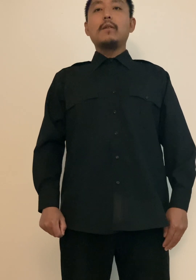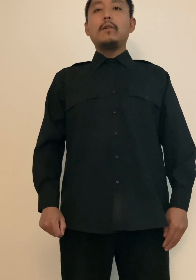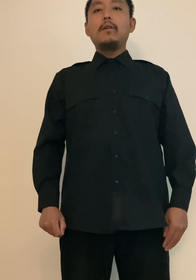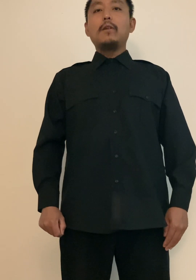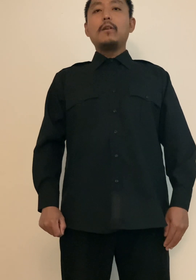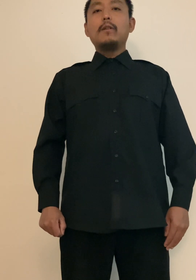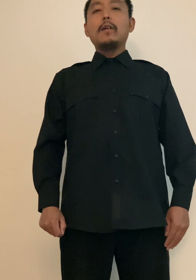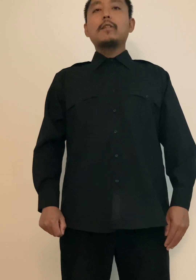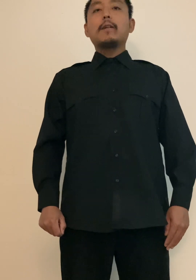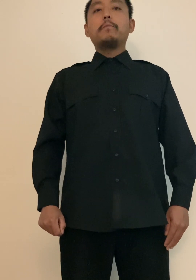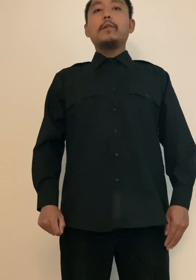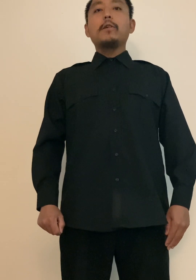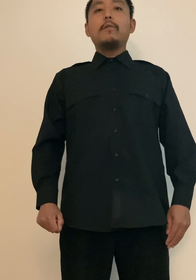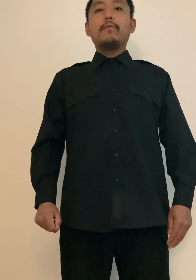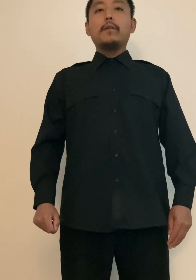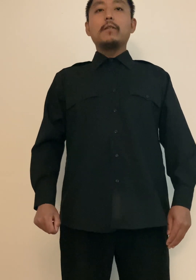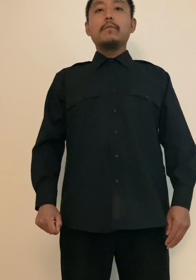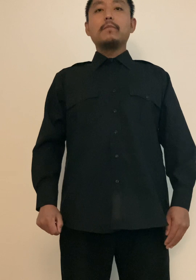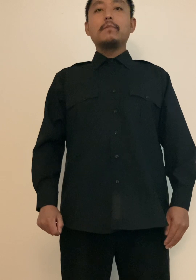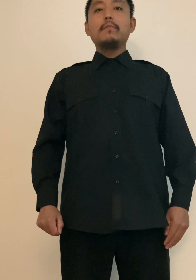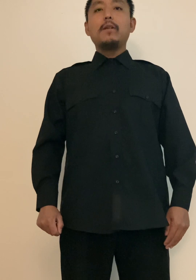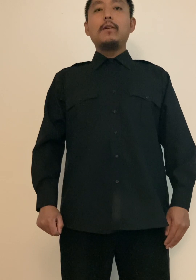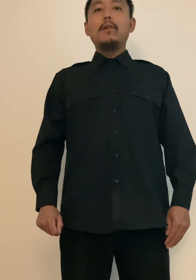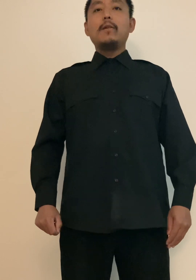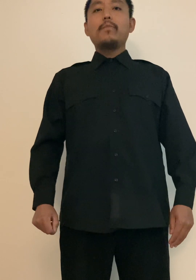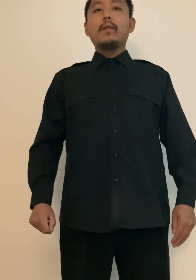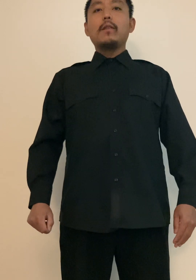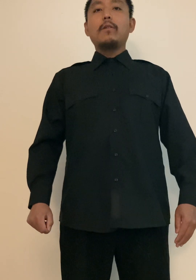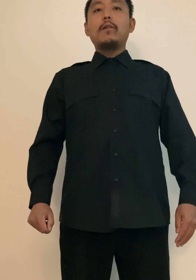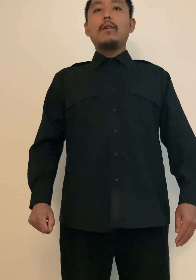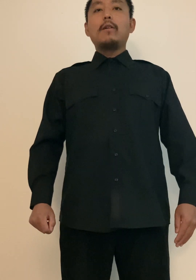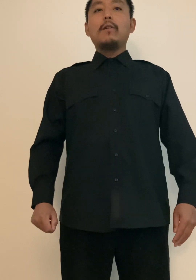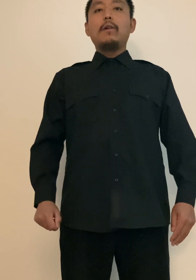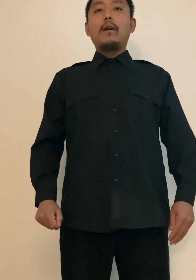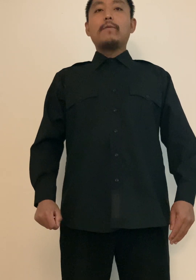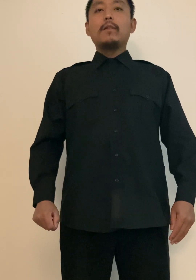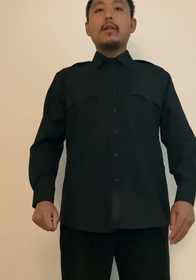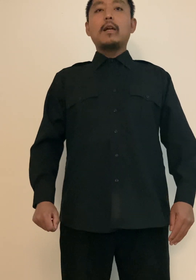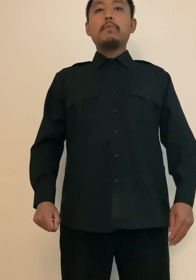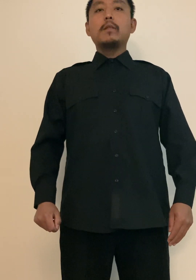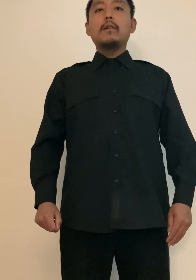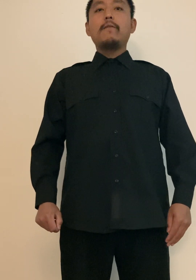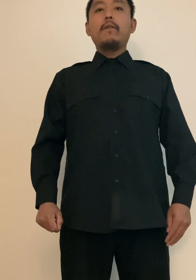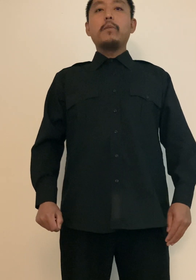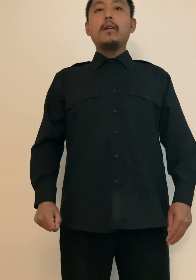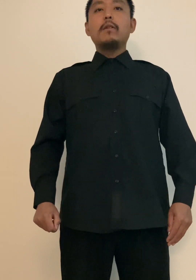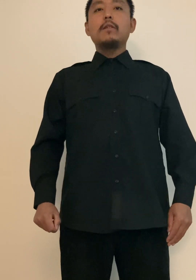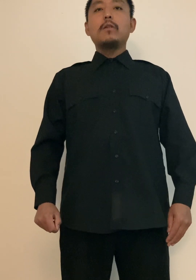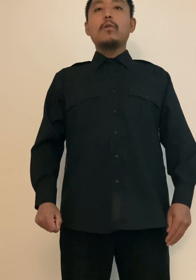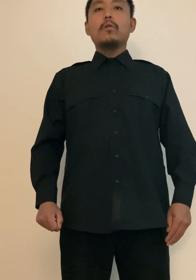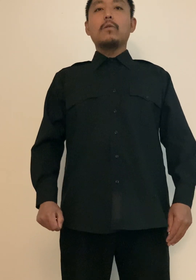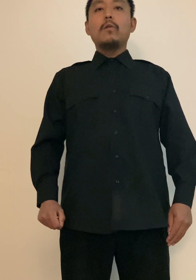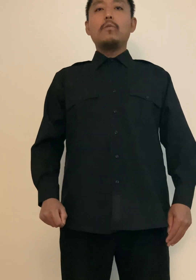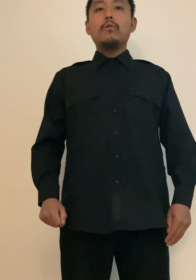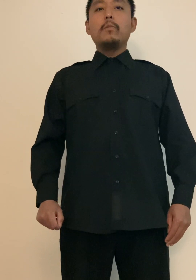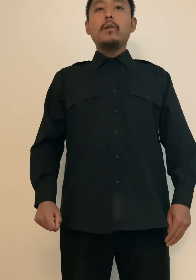Next, on the political front, there are oftentimes, from years, rumors